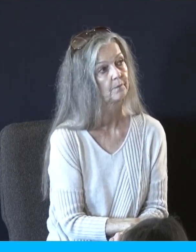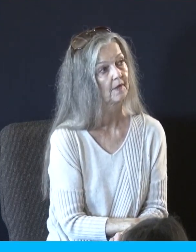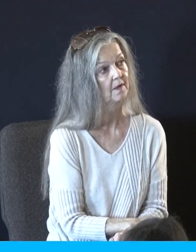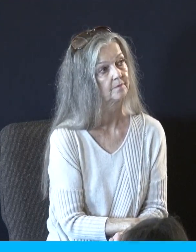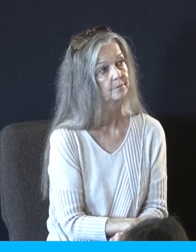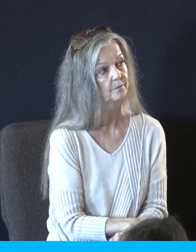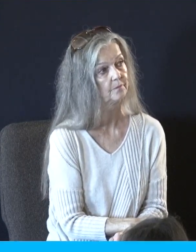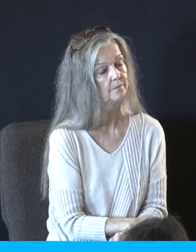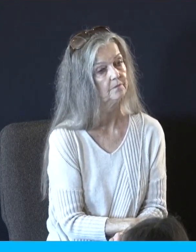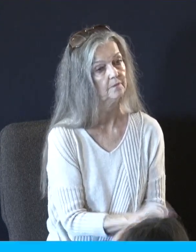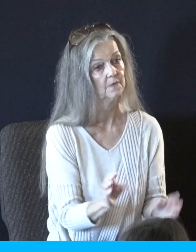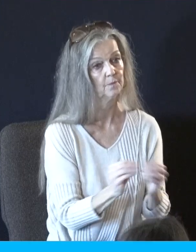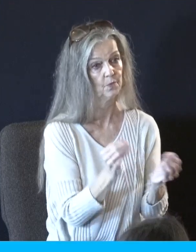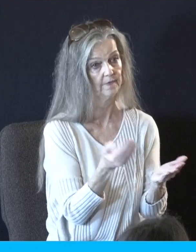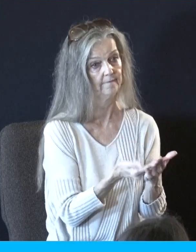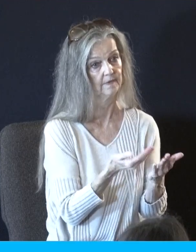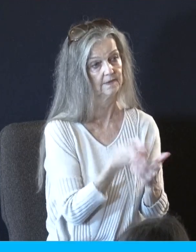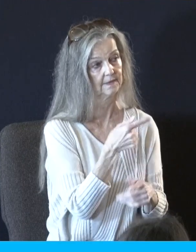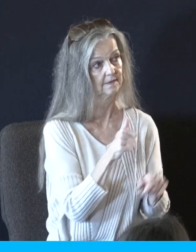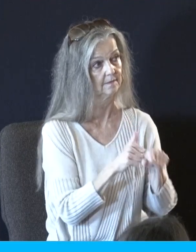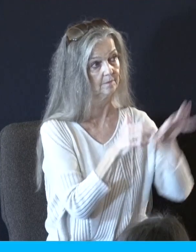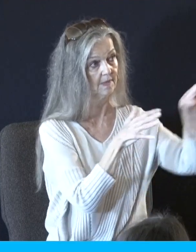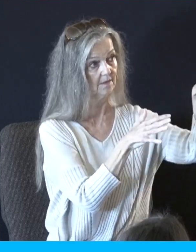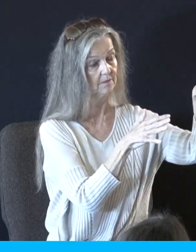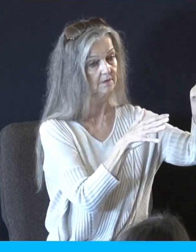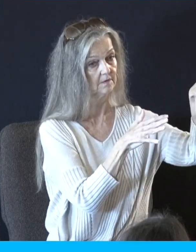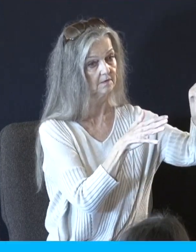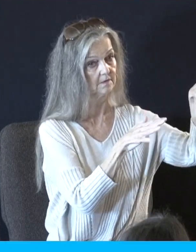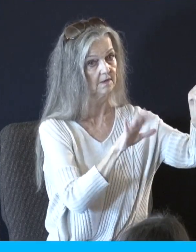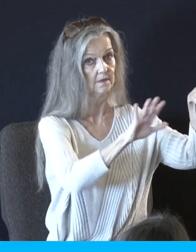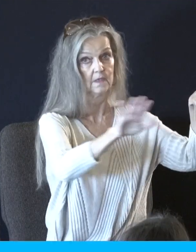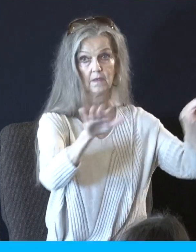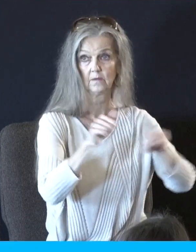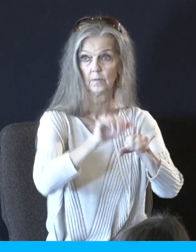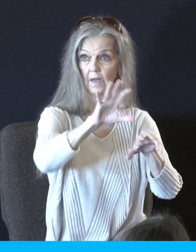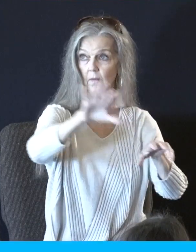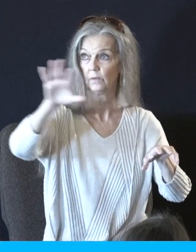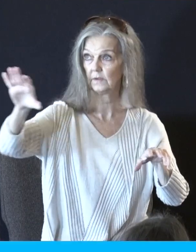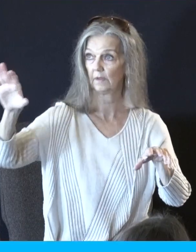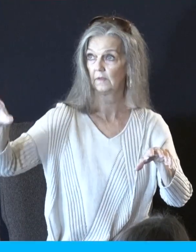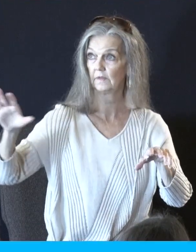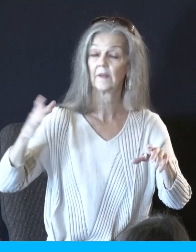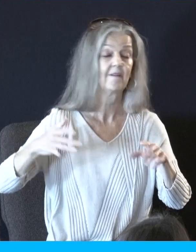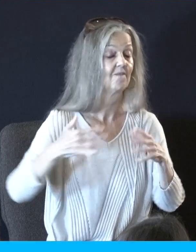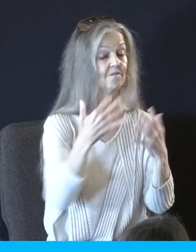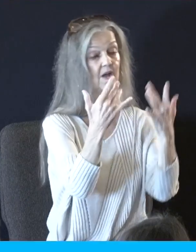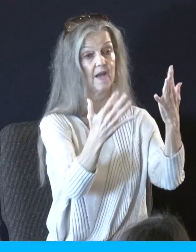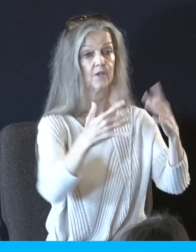evidence that this mountain and the surrounding mountains close by were covered with fire and smoke. Okay,